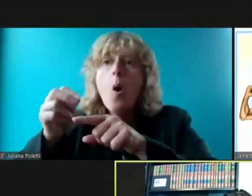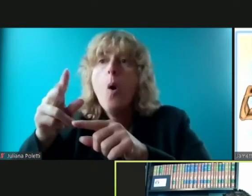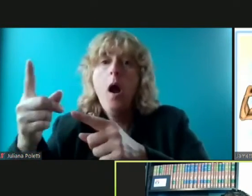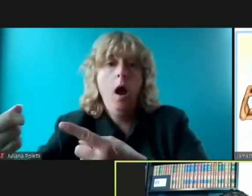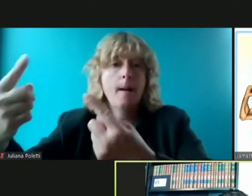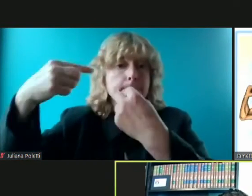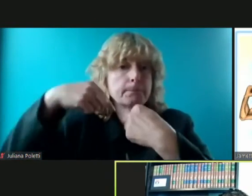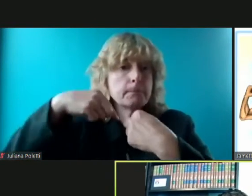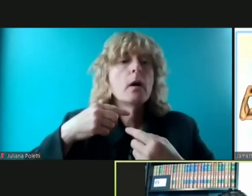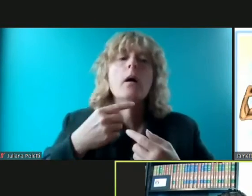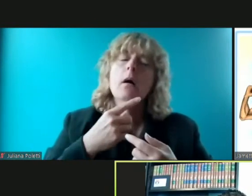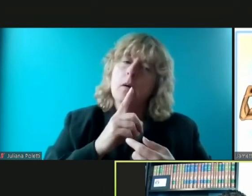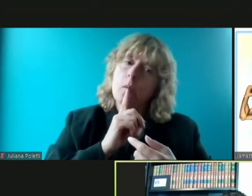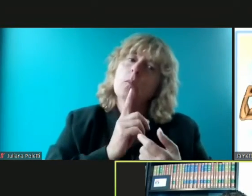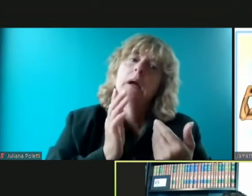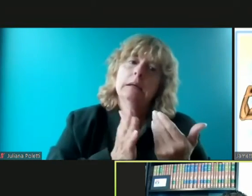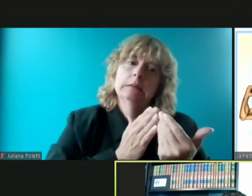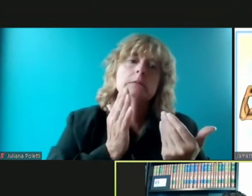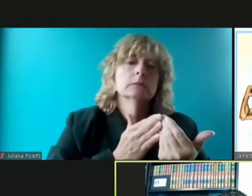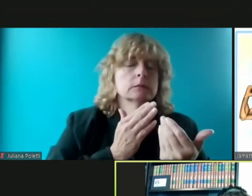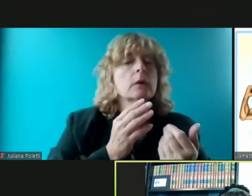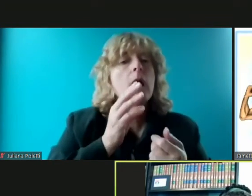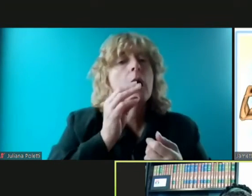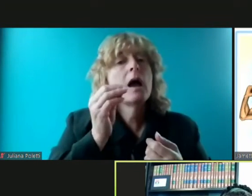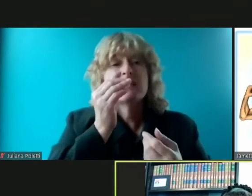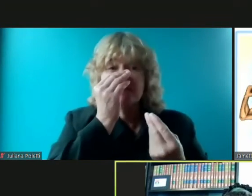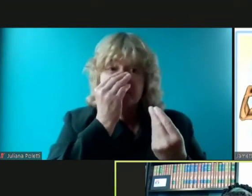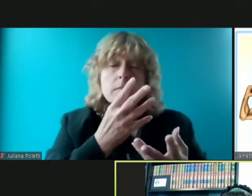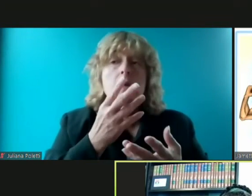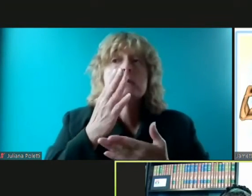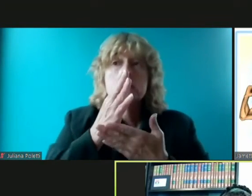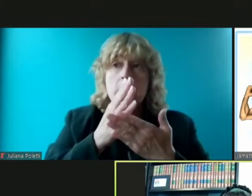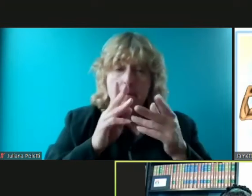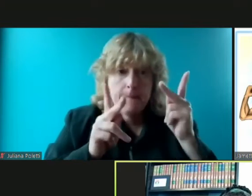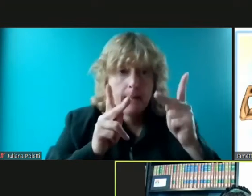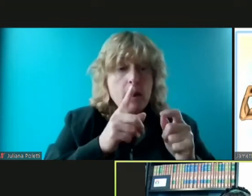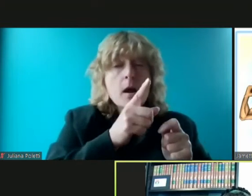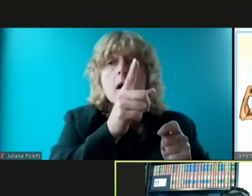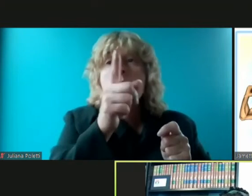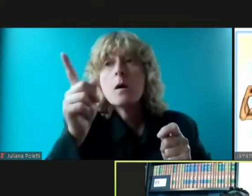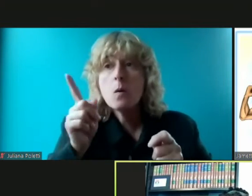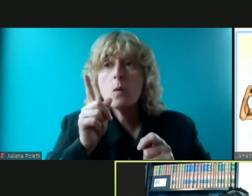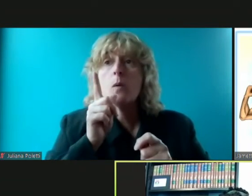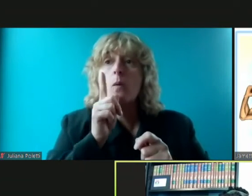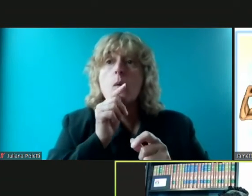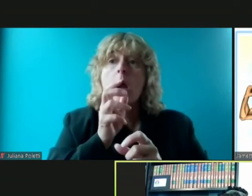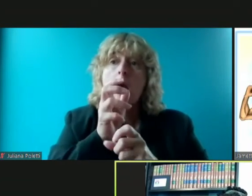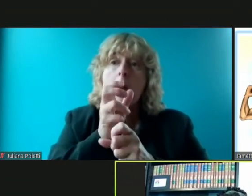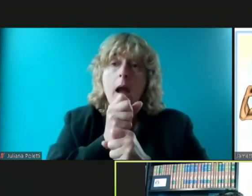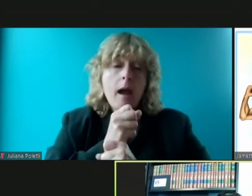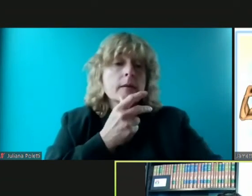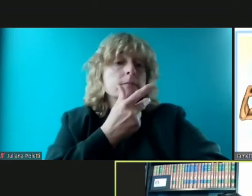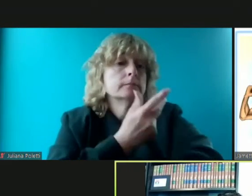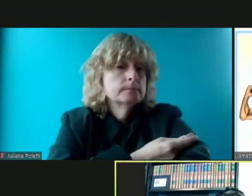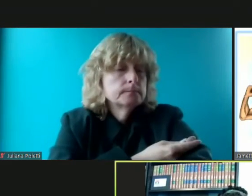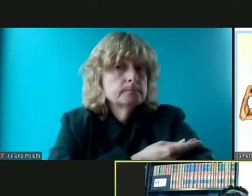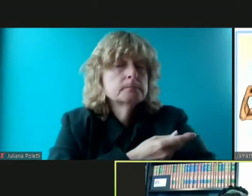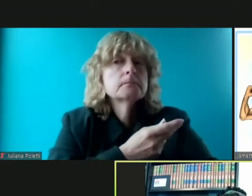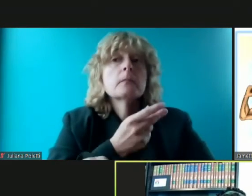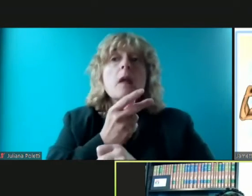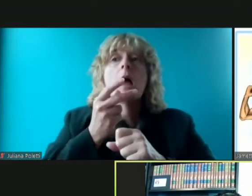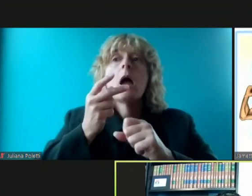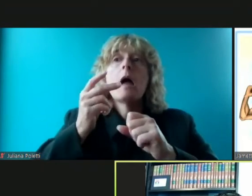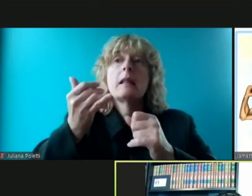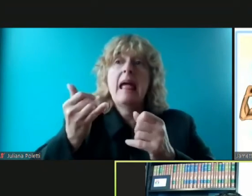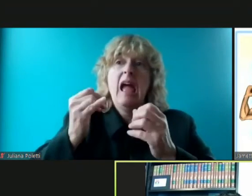that um there are people who've got vaccinated um as as was mentioned uh in michigan the numbers are in the